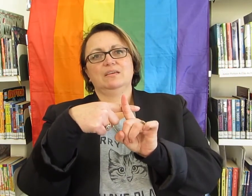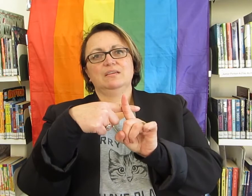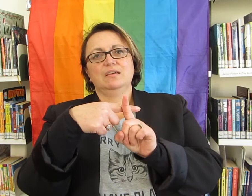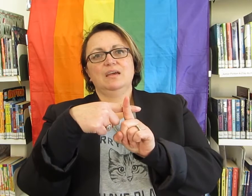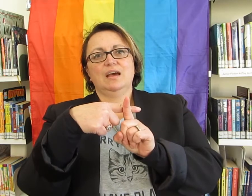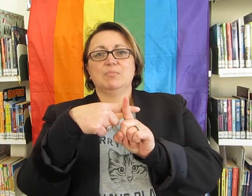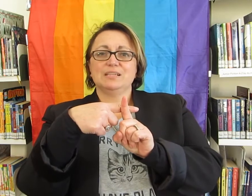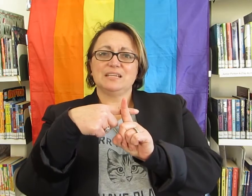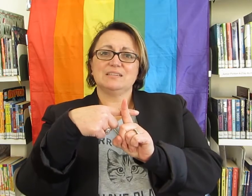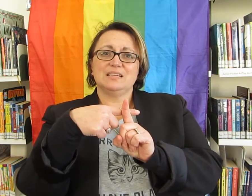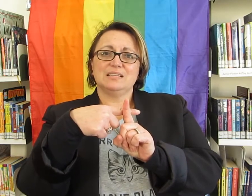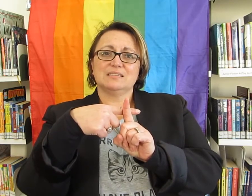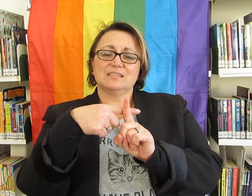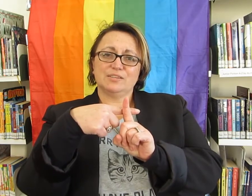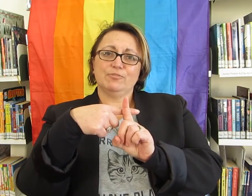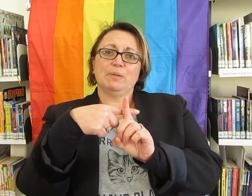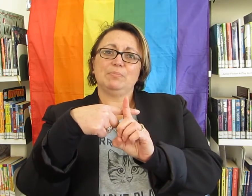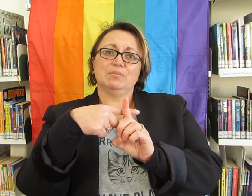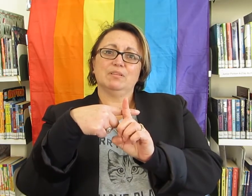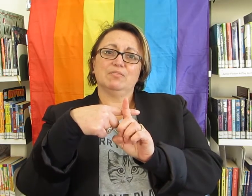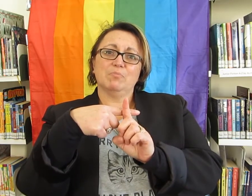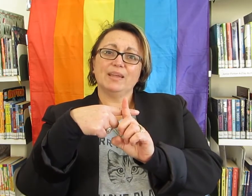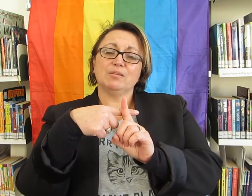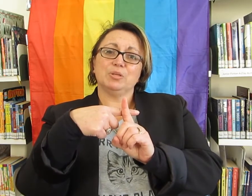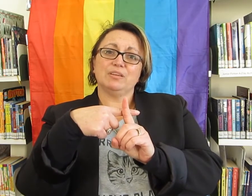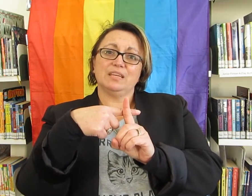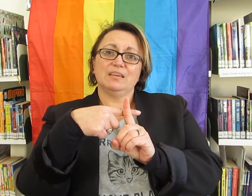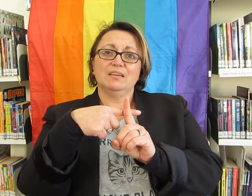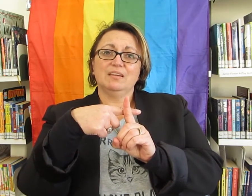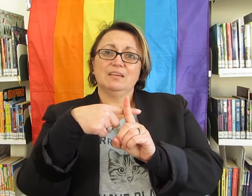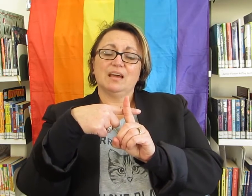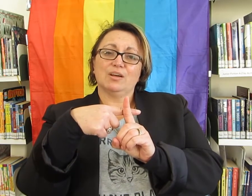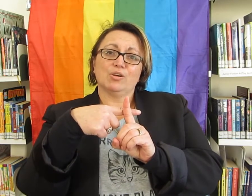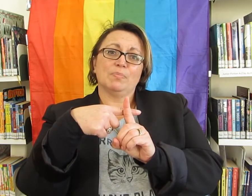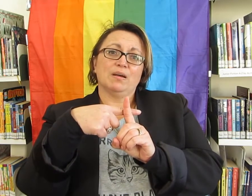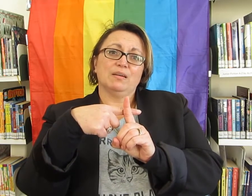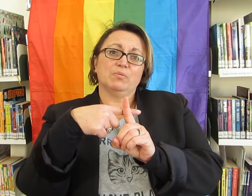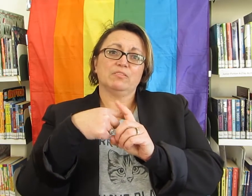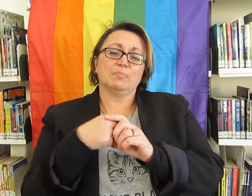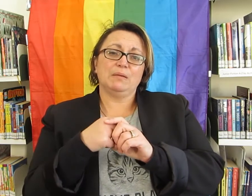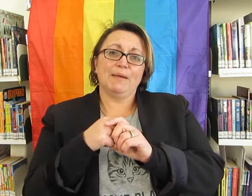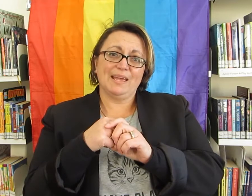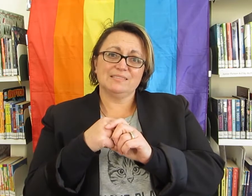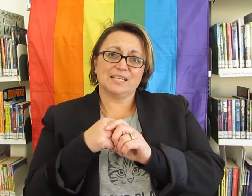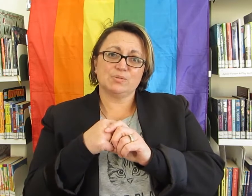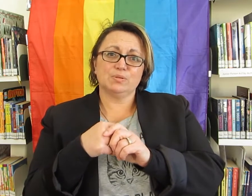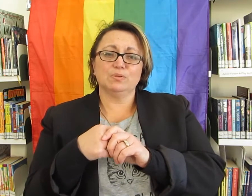identities that different people of my community go by. Whether it be pansexual,